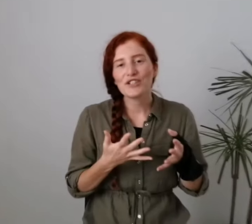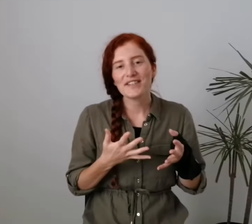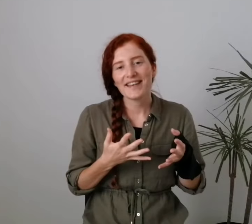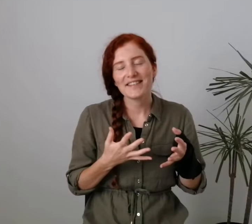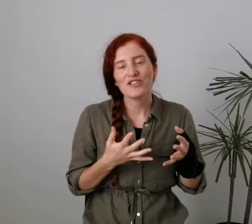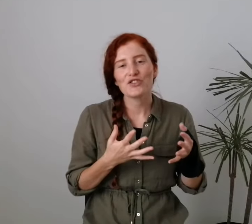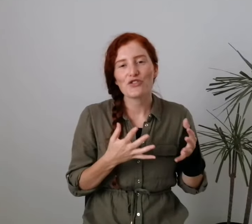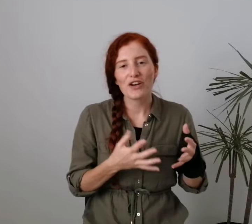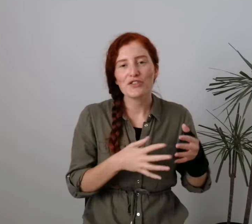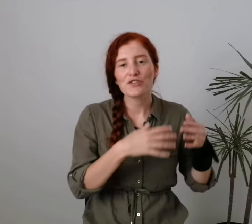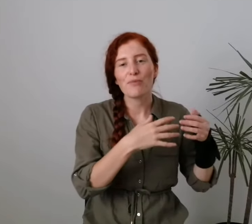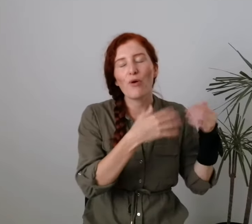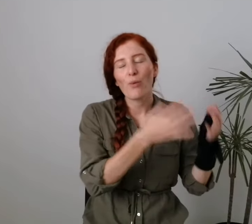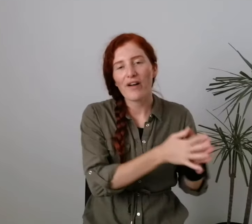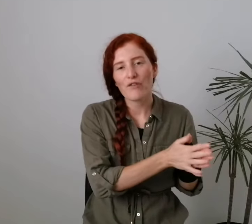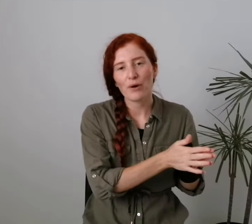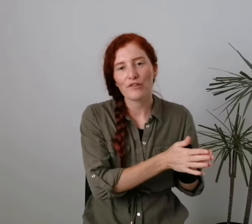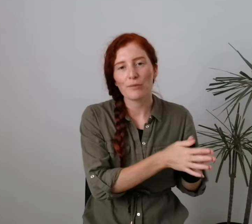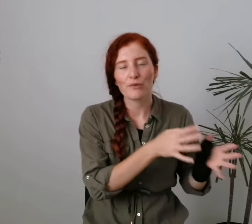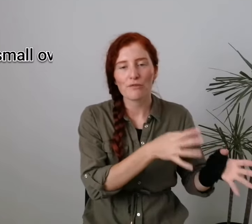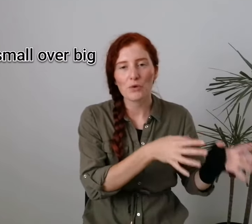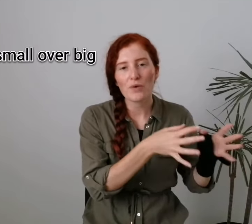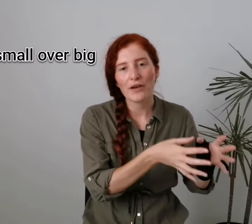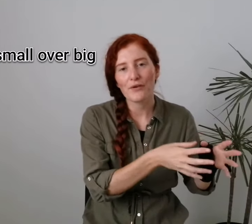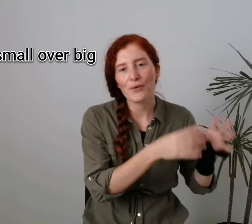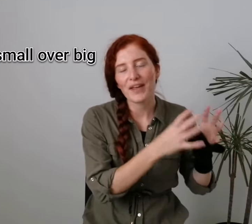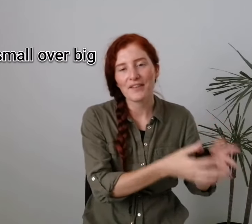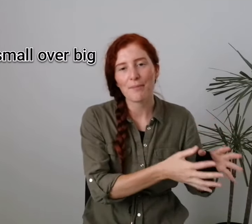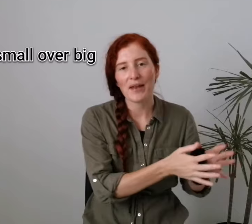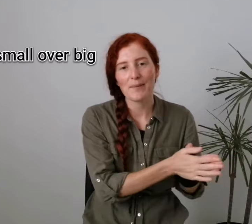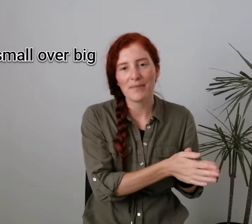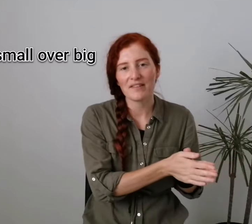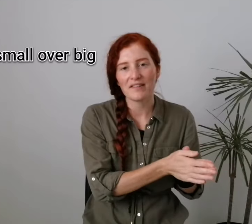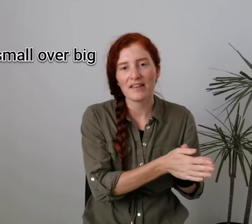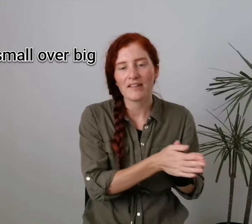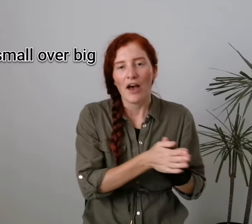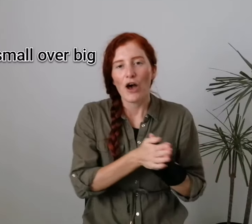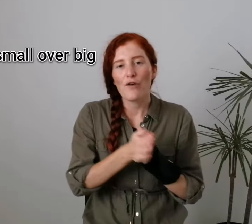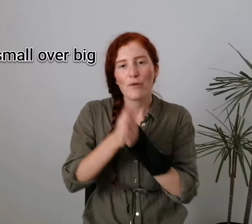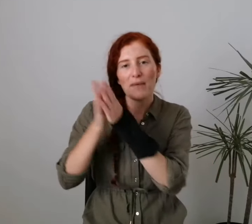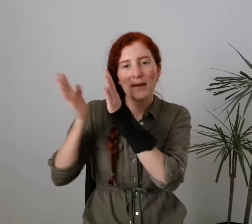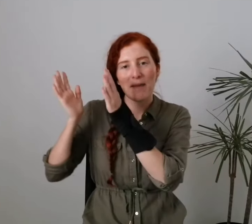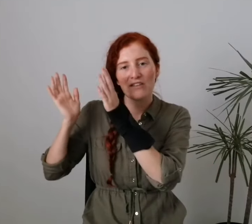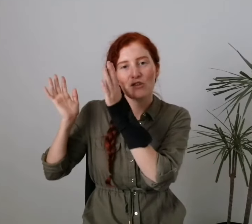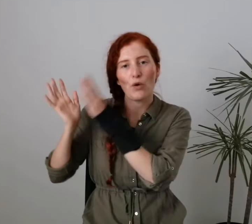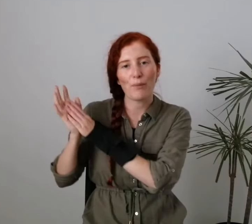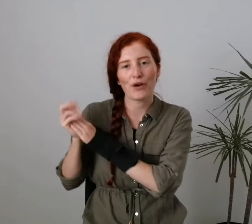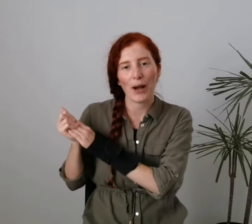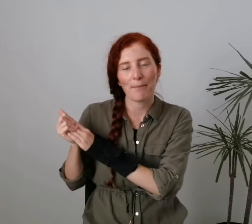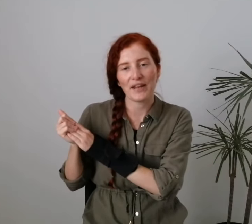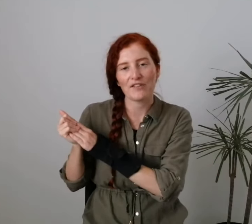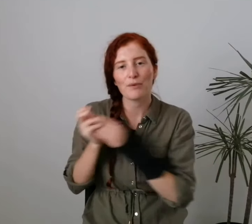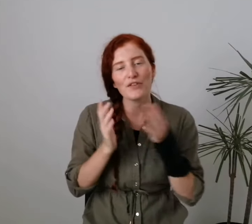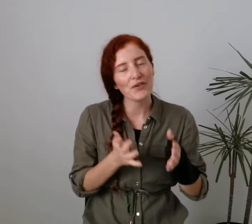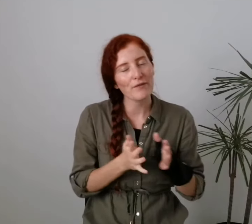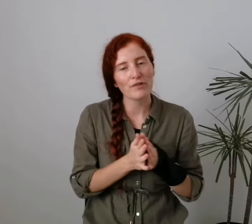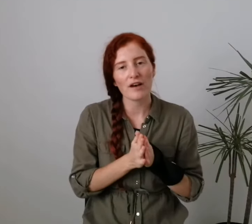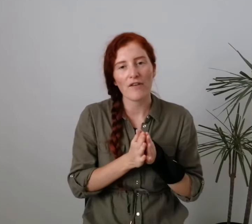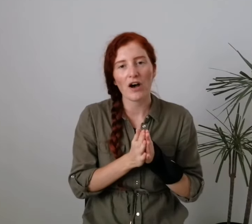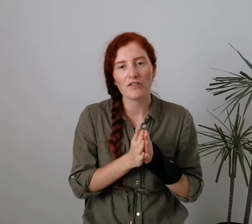Forty six is to try to support wherever possible small, local, independent businesses over big mass corporate companies. But don't give yourself a